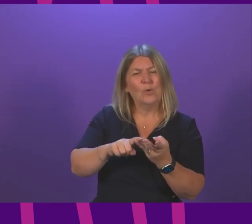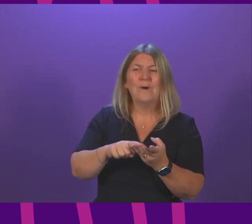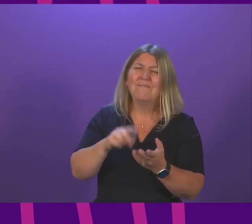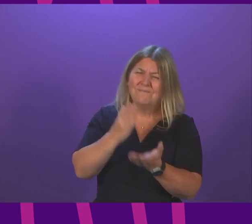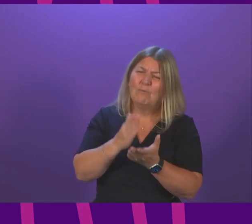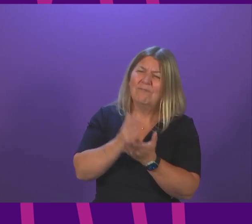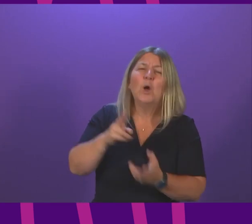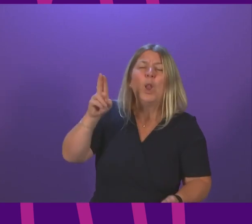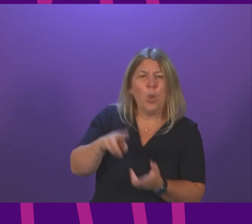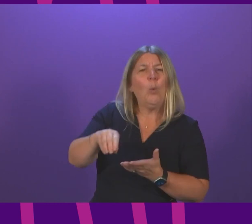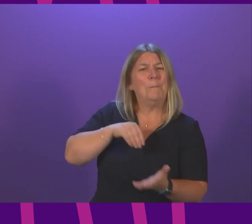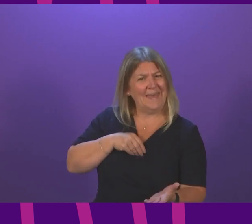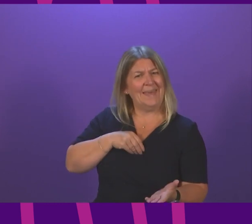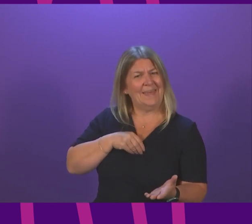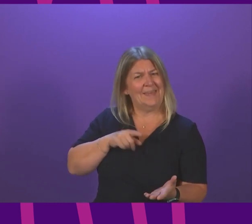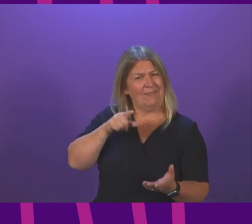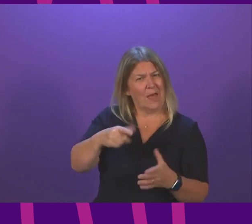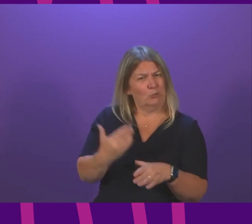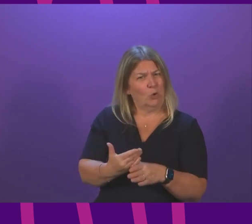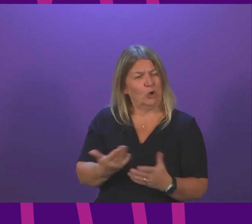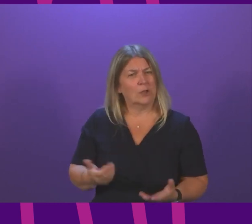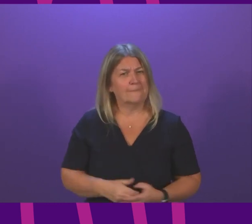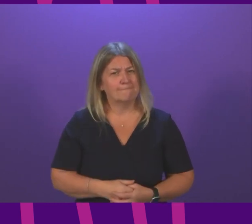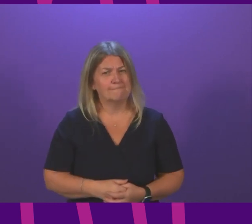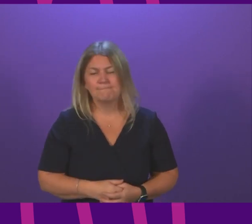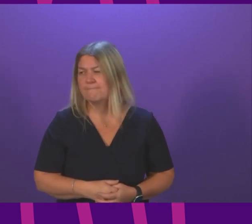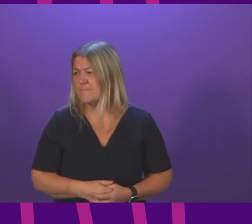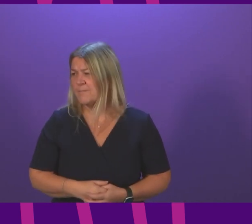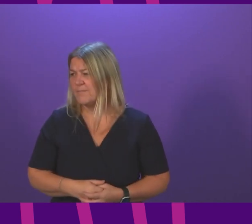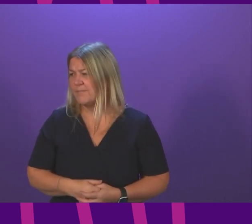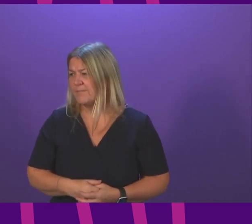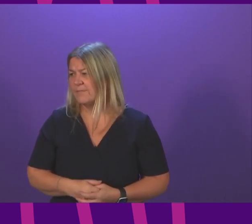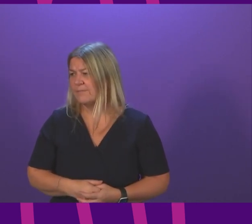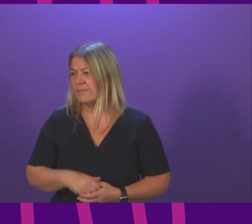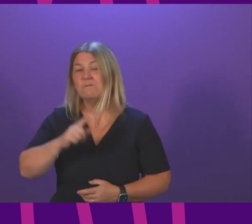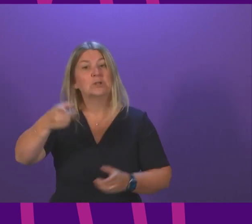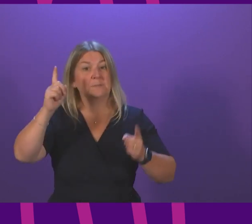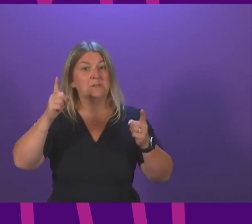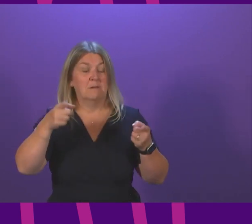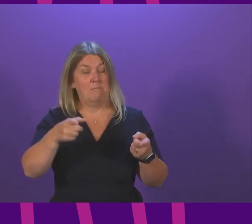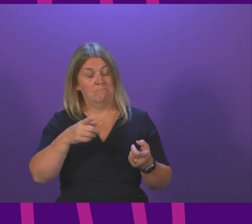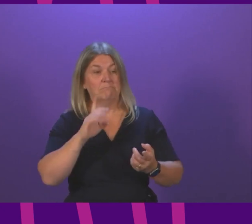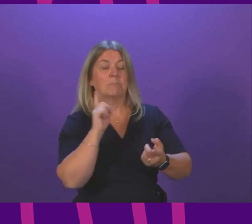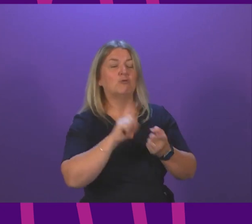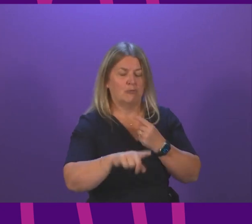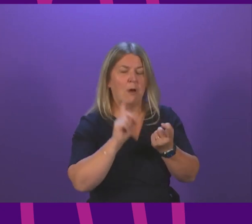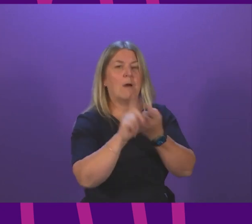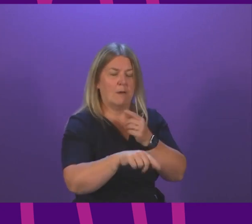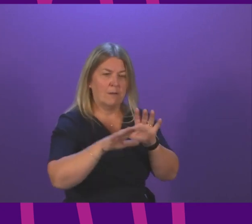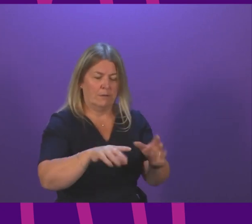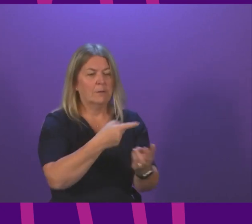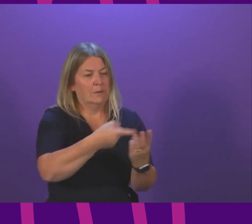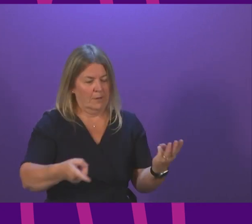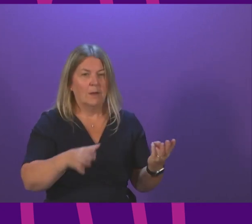I think there are a number of perfectly reasonable questions involved there firstly I will undertake to consider whether